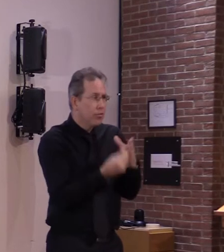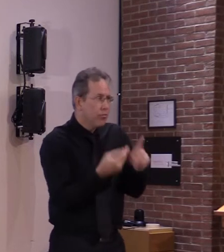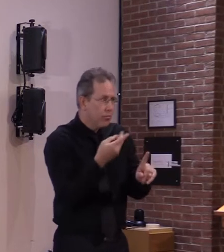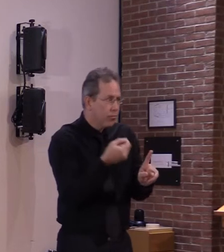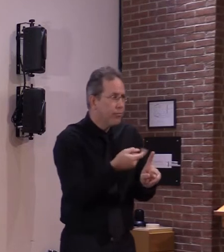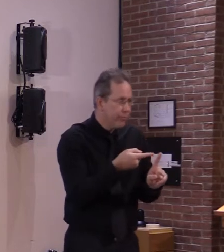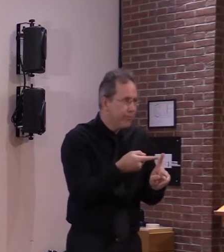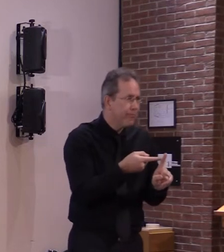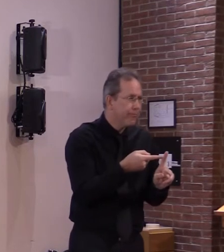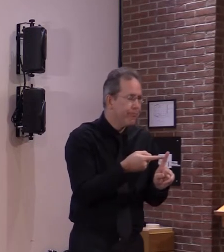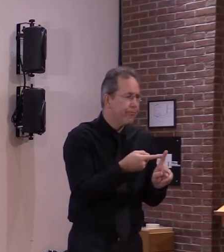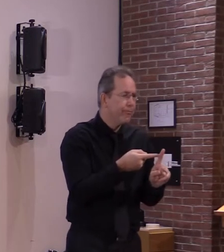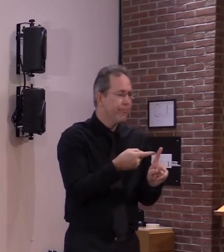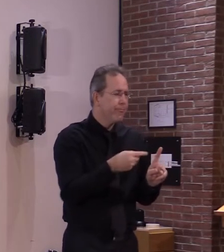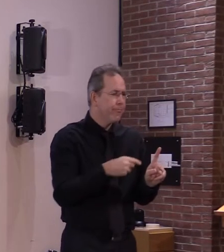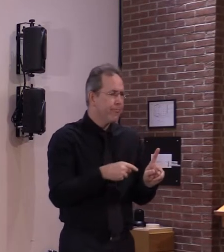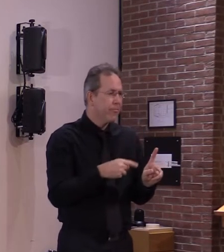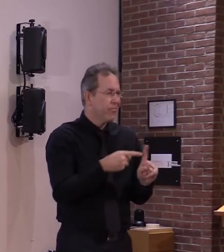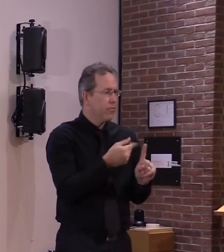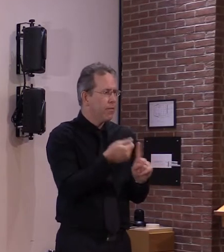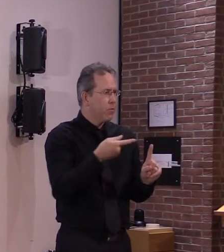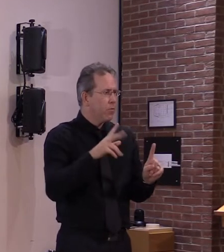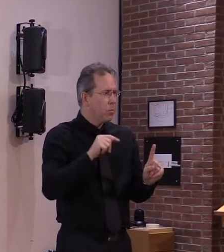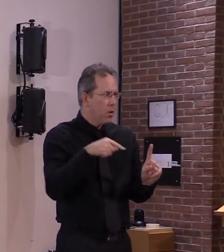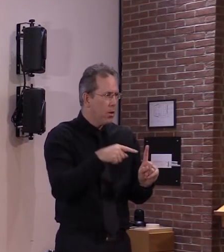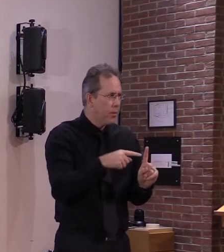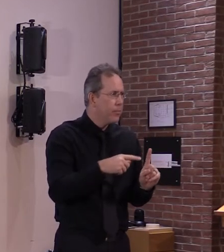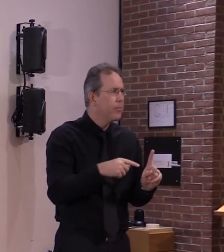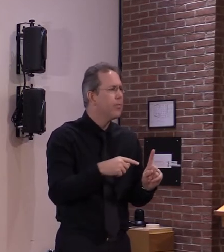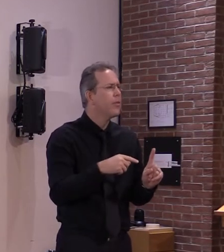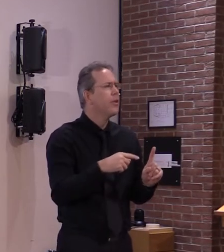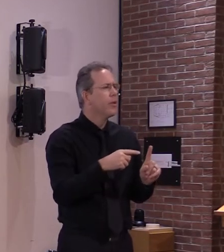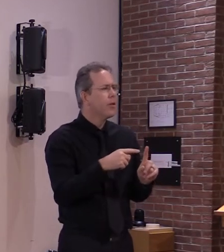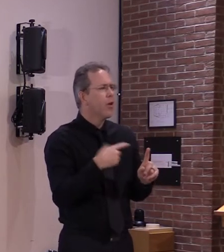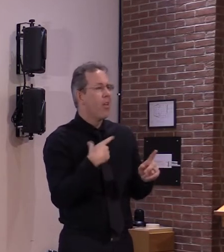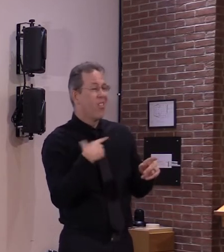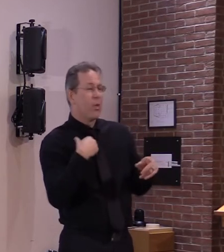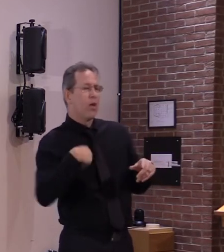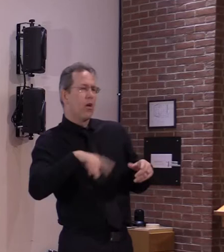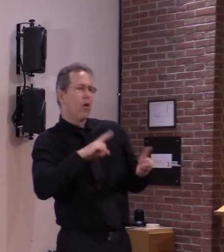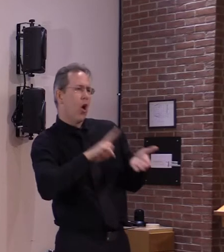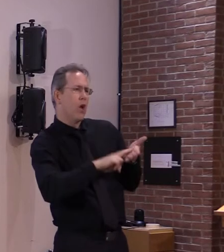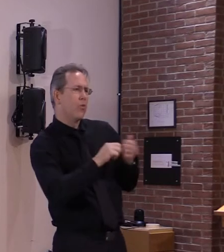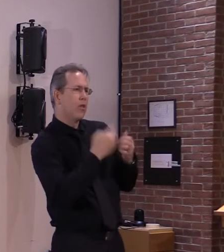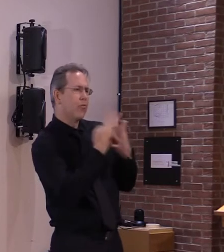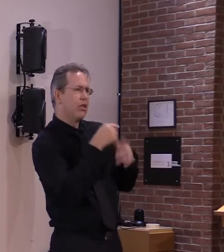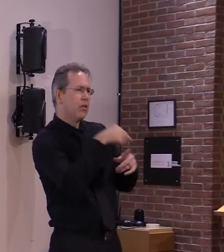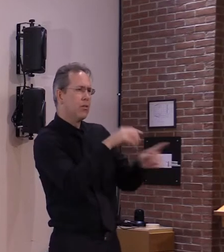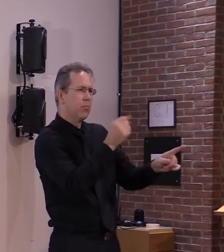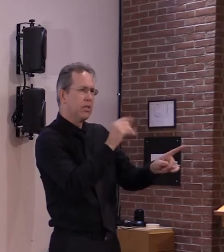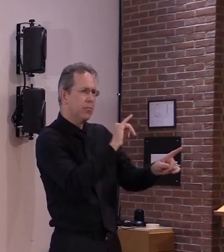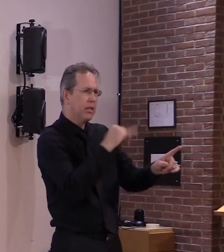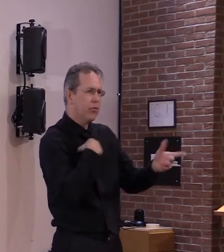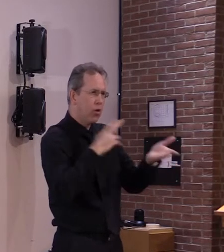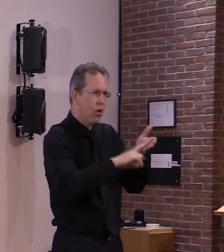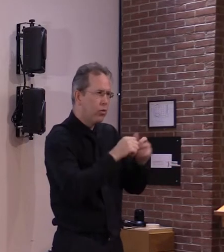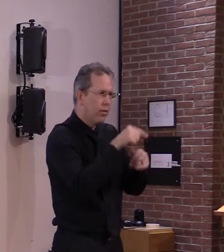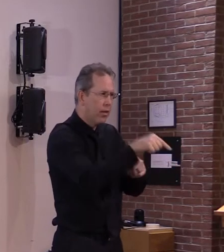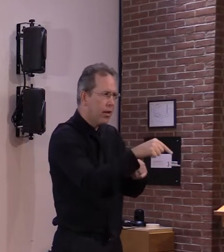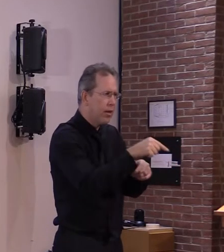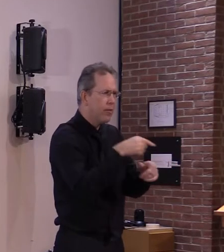prison that we send some of our prisoners to uh the death does not appear to be suspicious or covid related